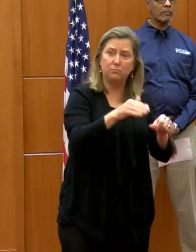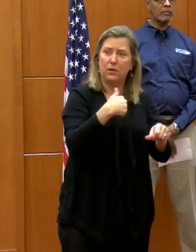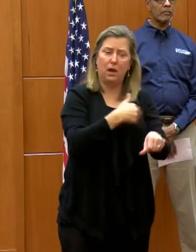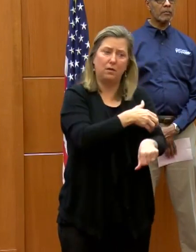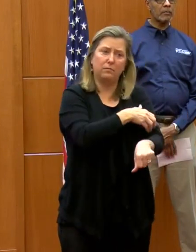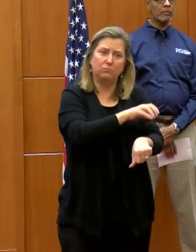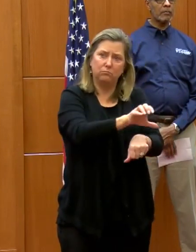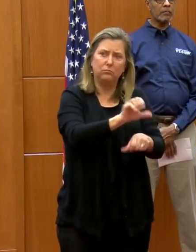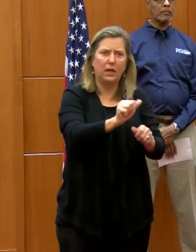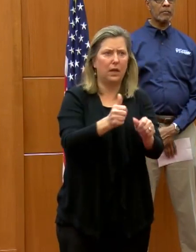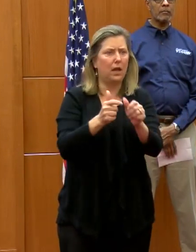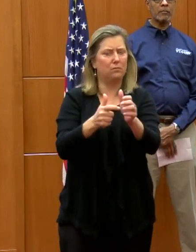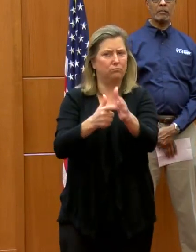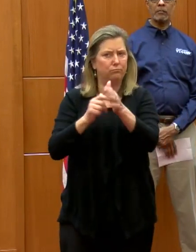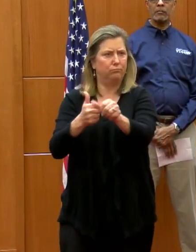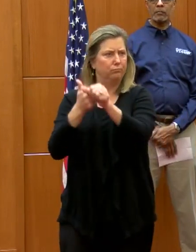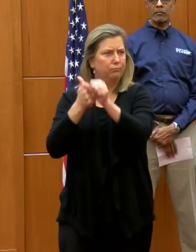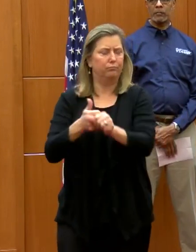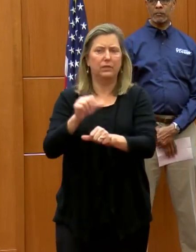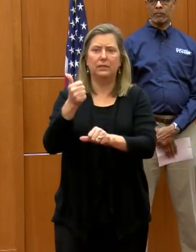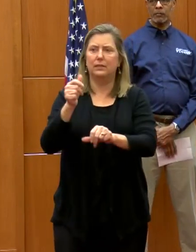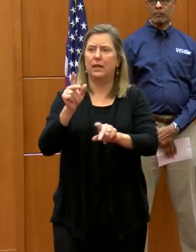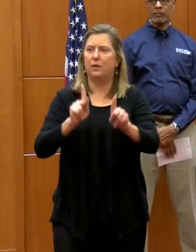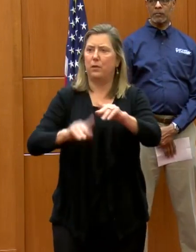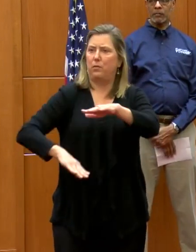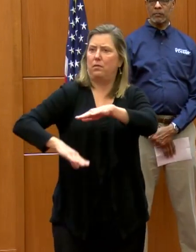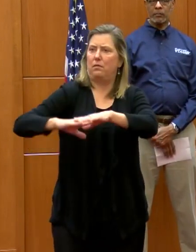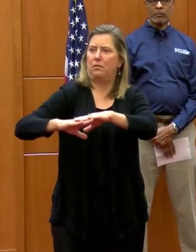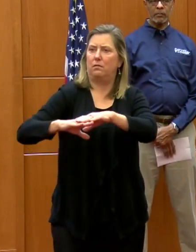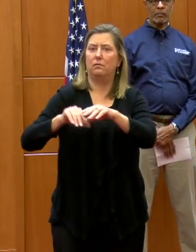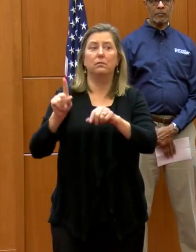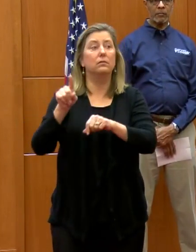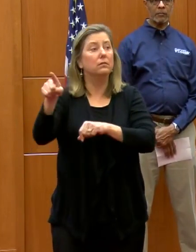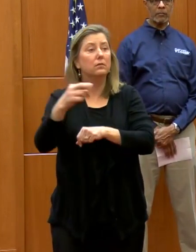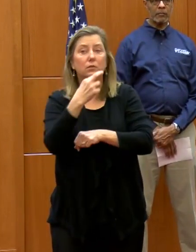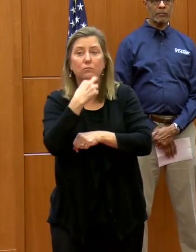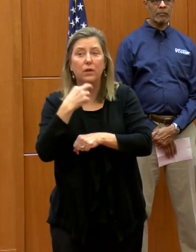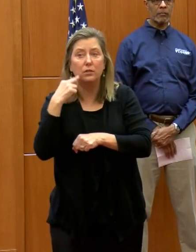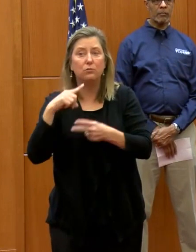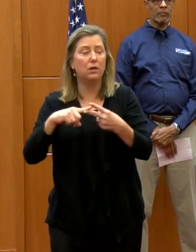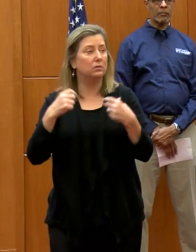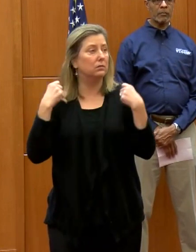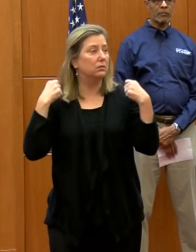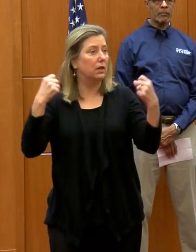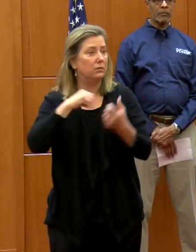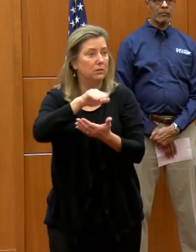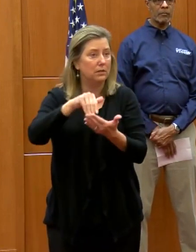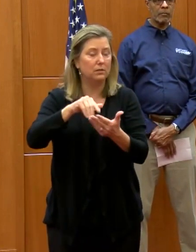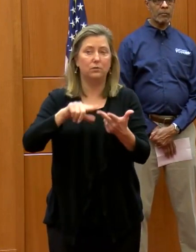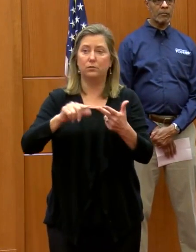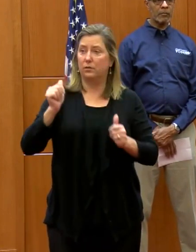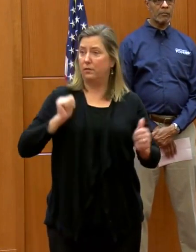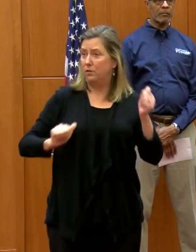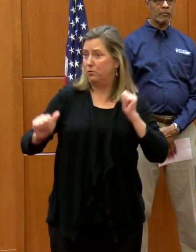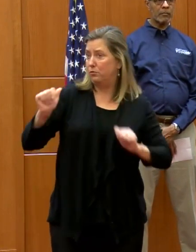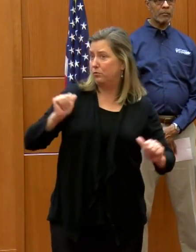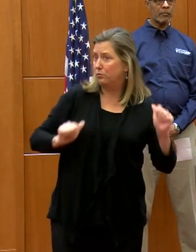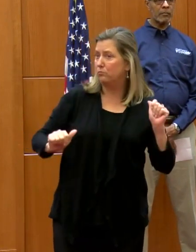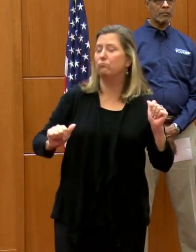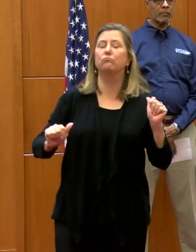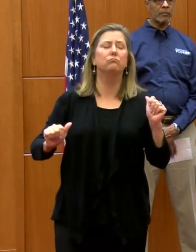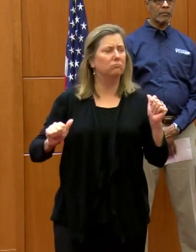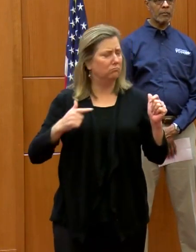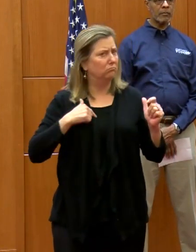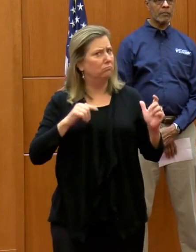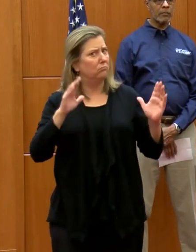to enforce the 10-person limit at restaurants, fitness centers, and theaters, and I fully